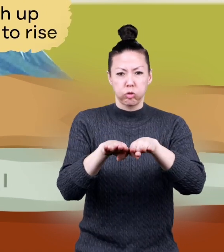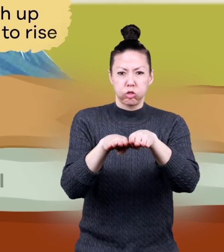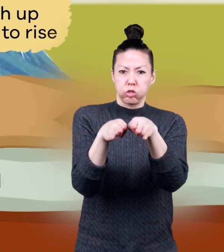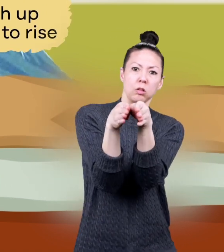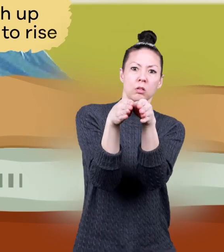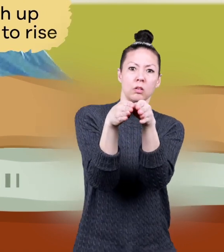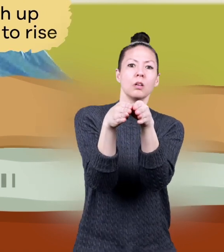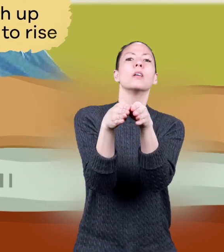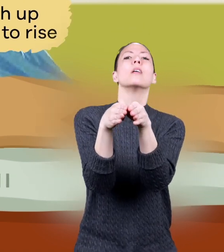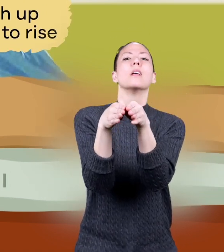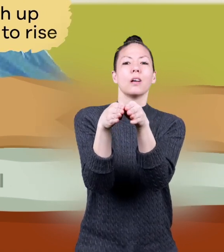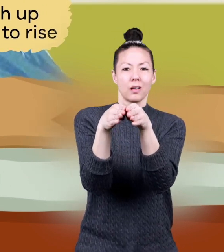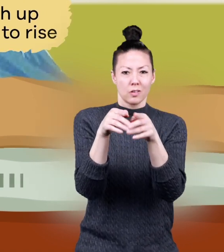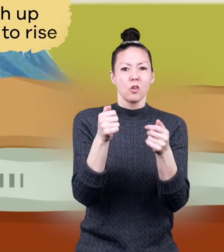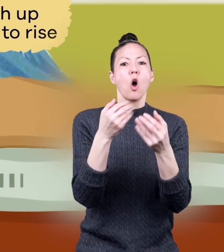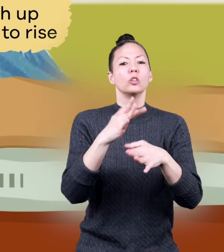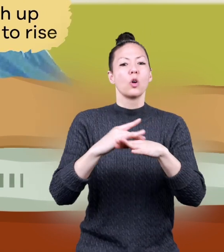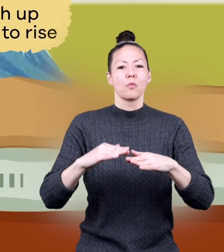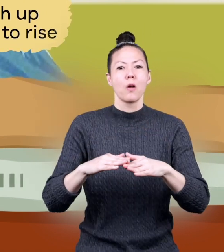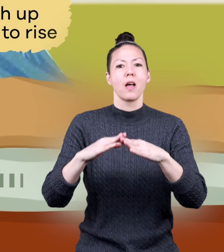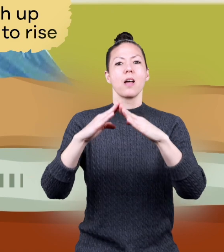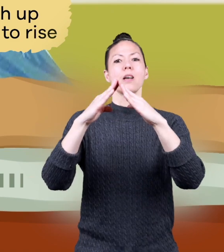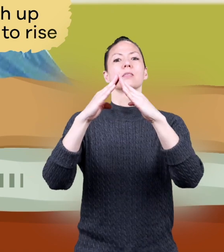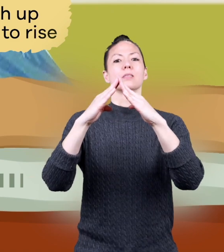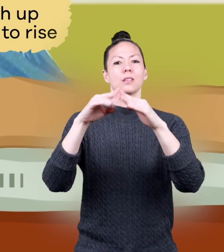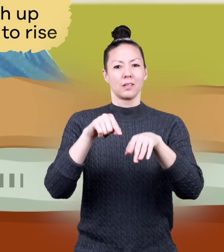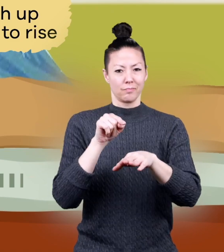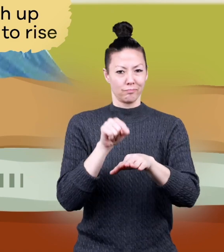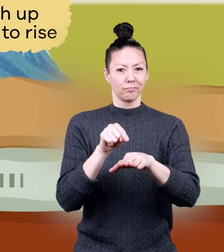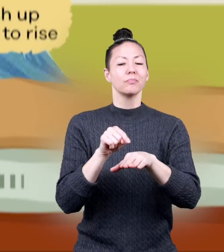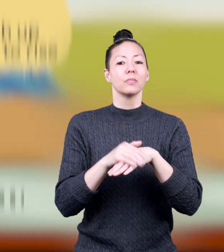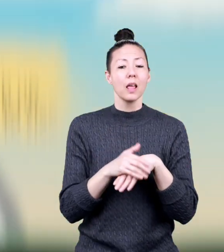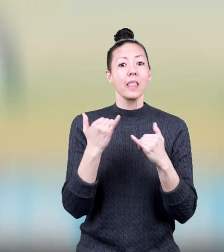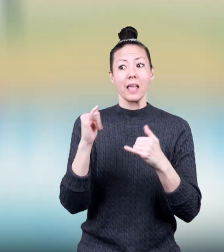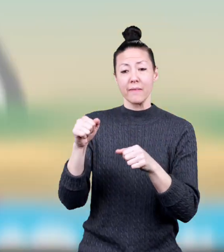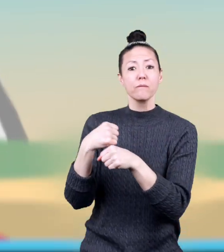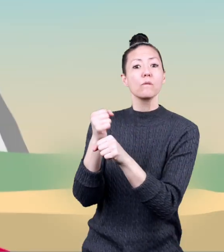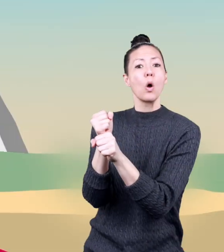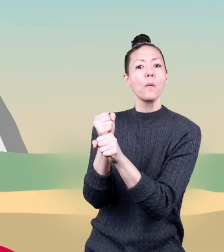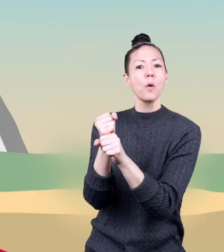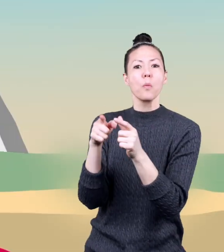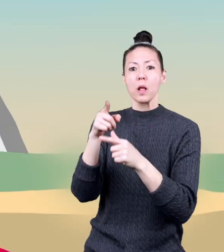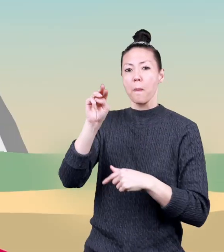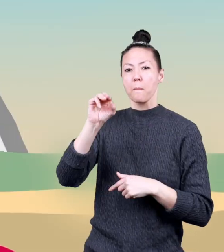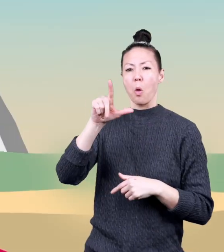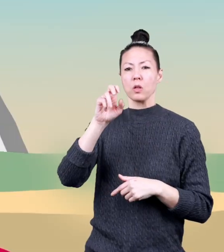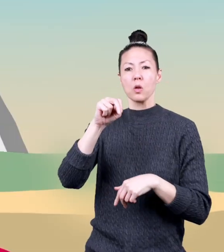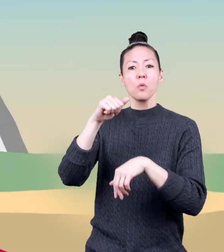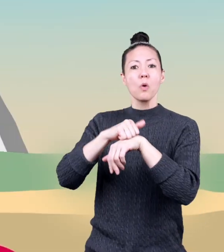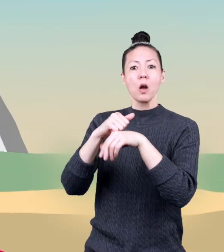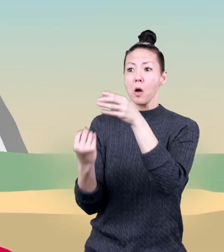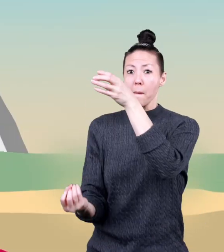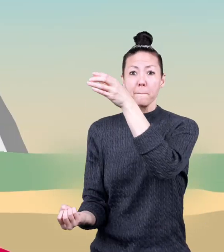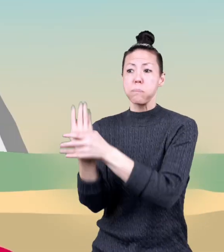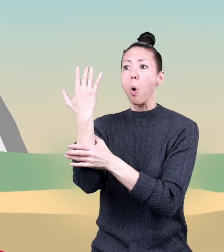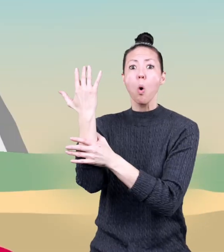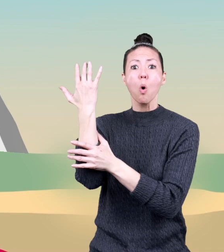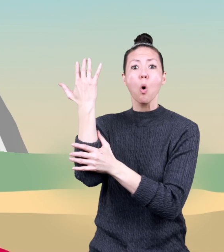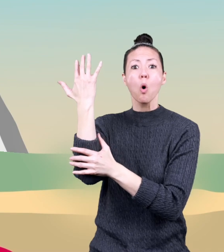up against each other and cause the Earth to rise. They can also be formed when molten rock erupts